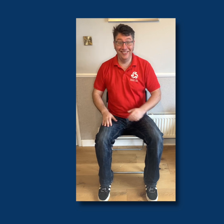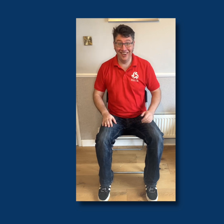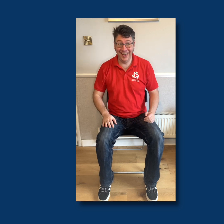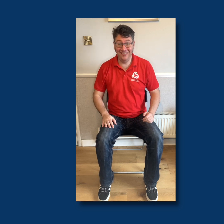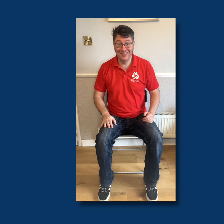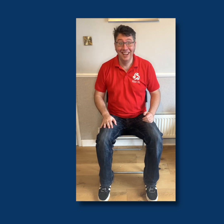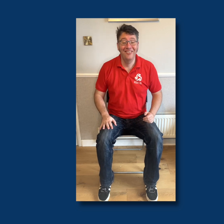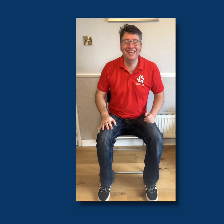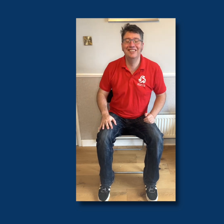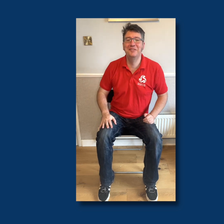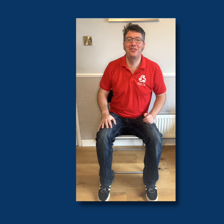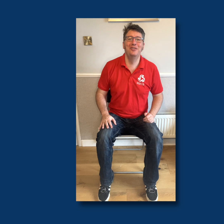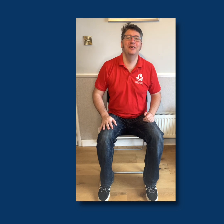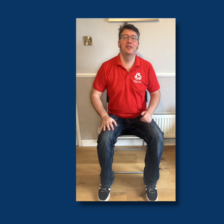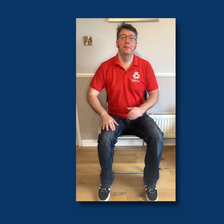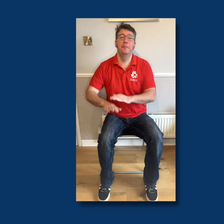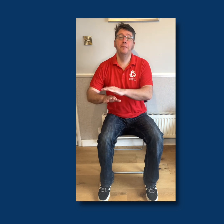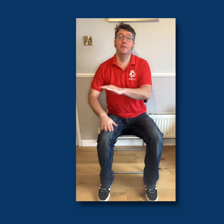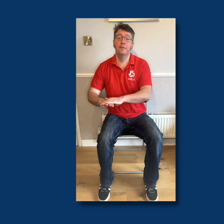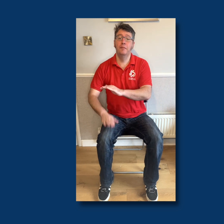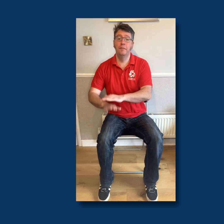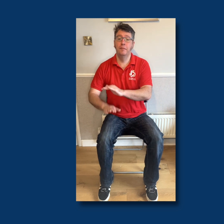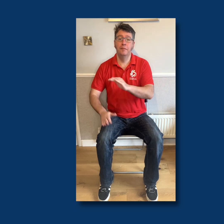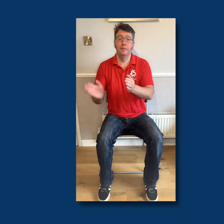Have you got that? We're going to do three of them.